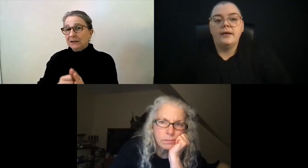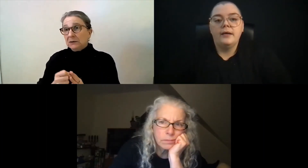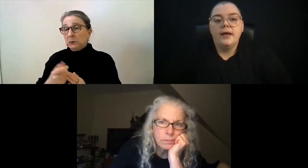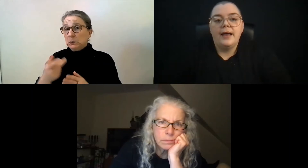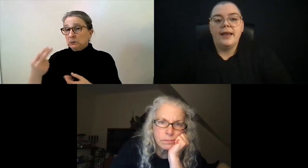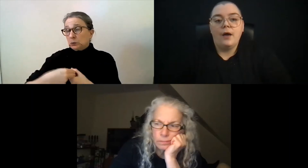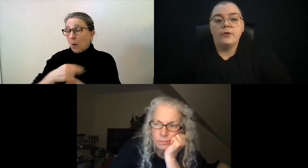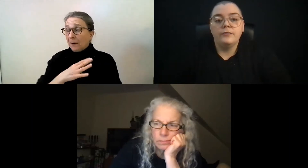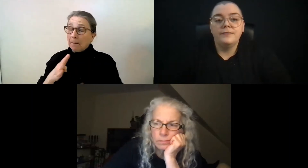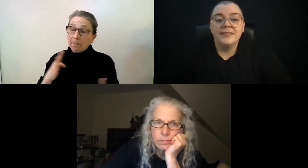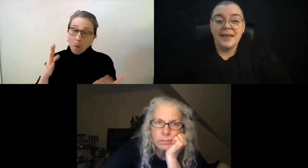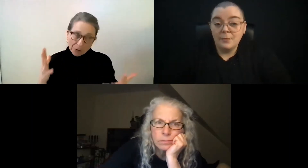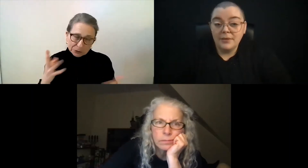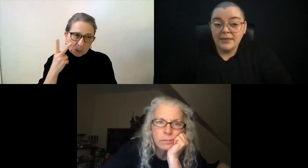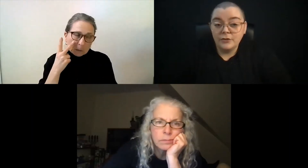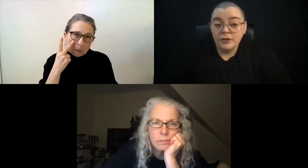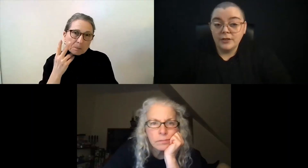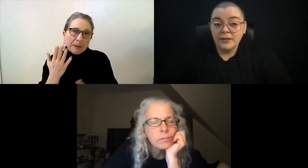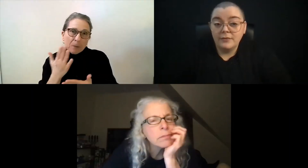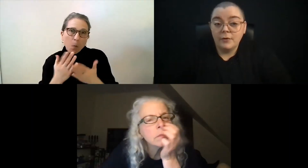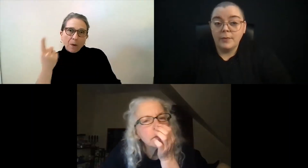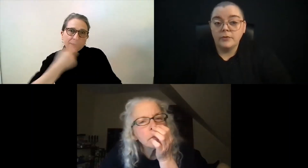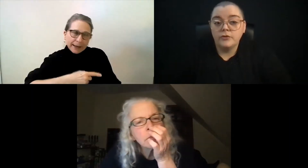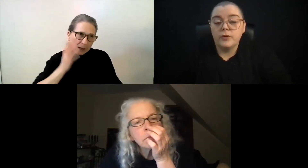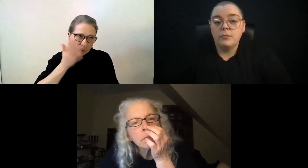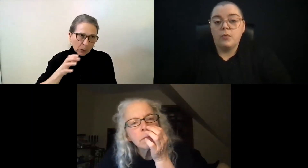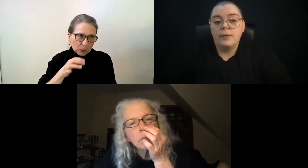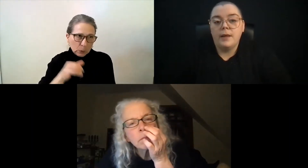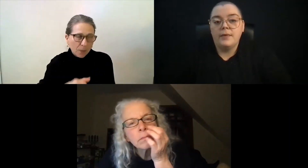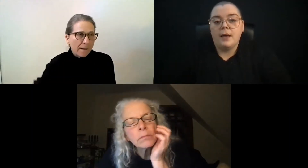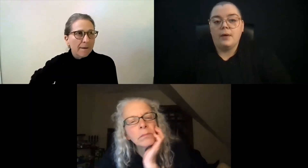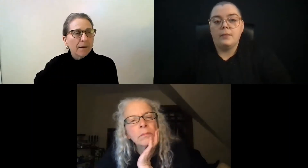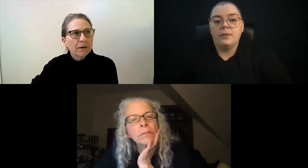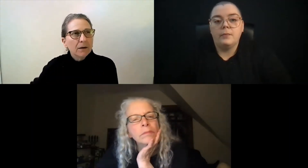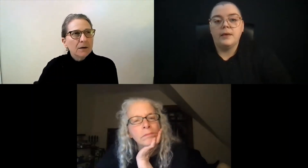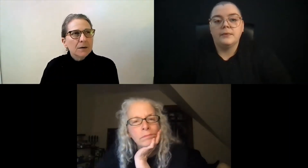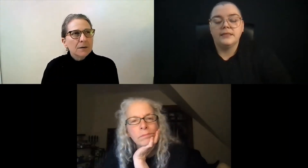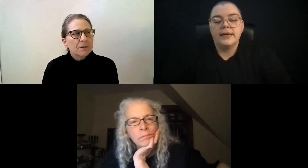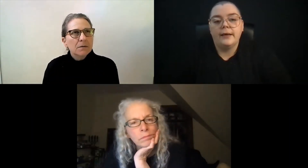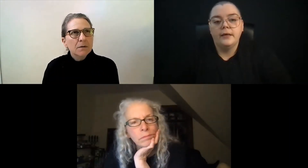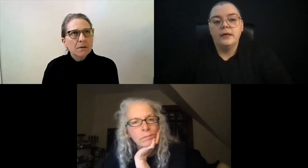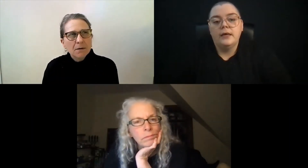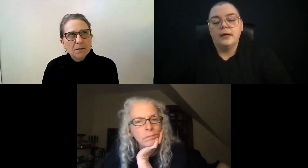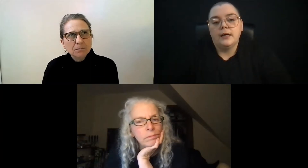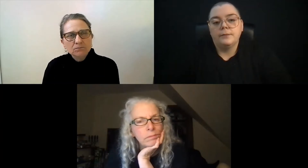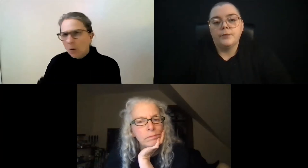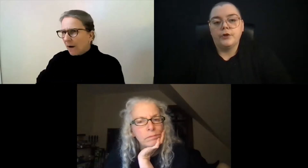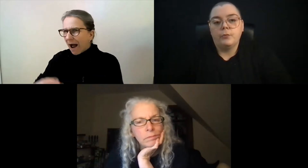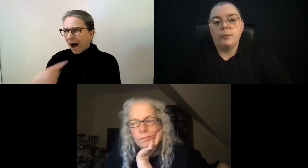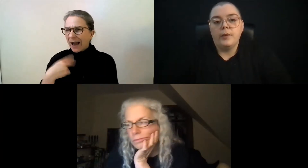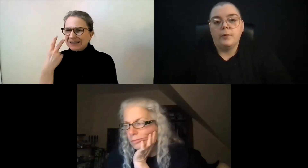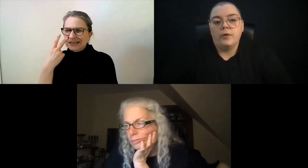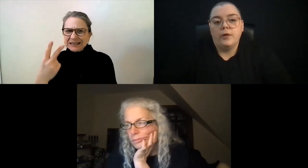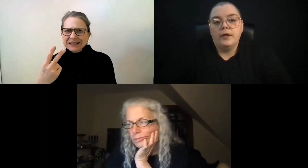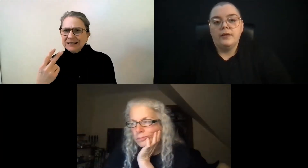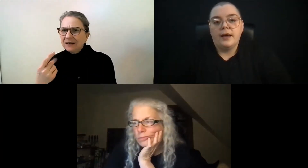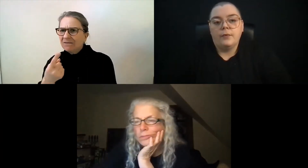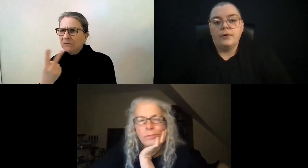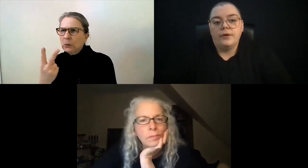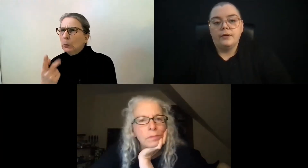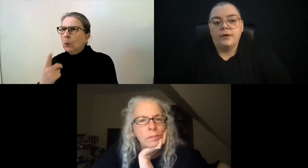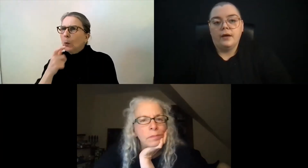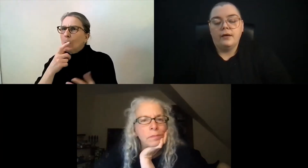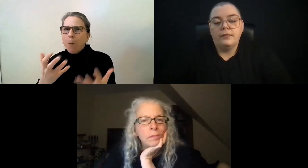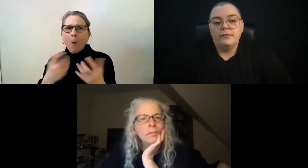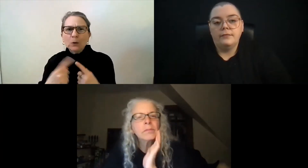and out of state, potentially, for people to join the board. Maybe that way we would be able to get, you know, more people that